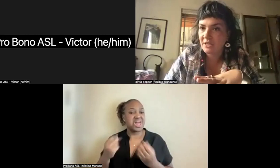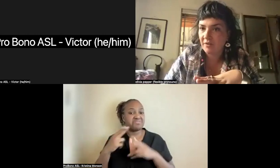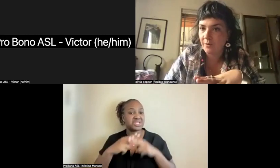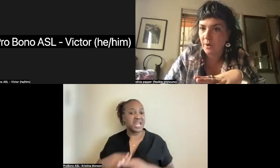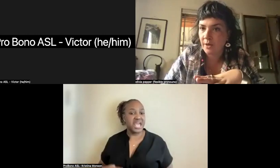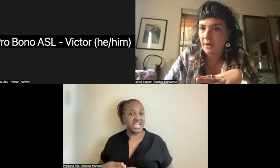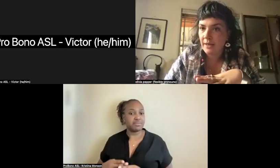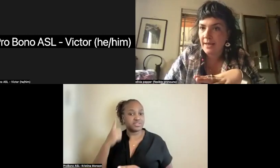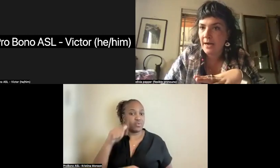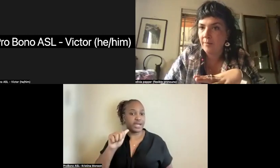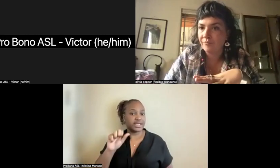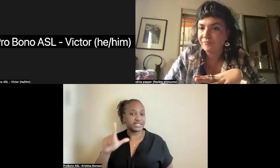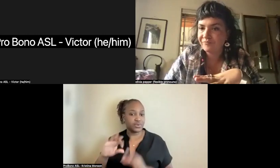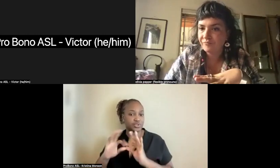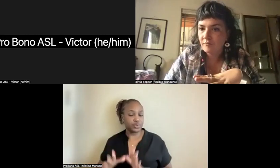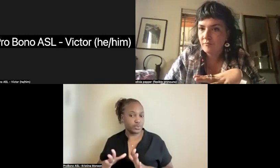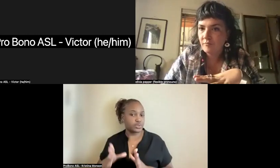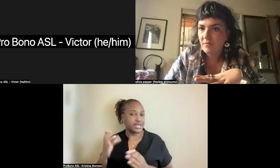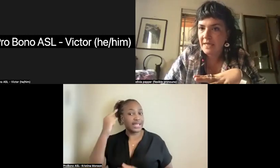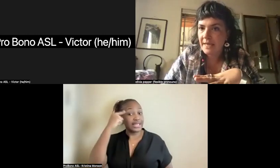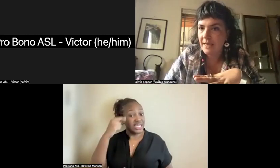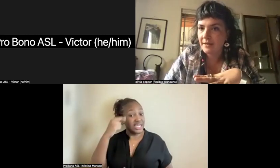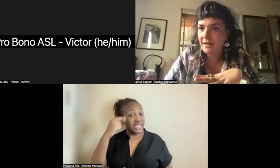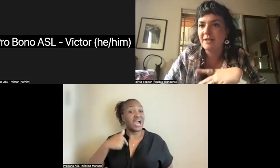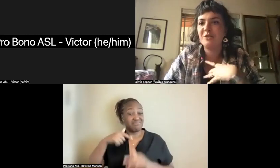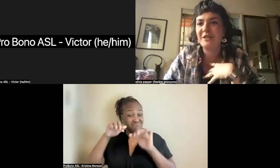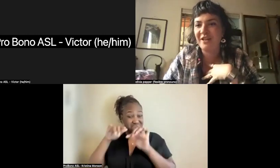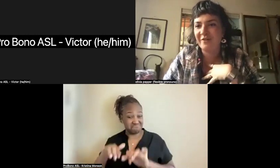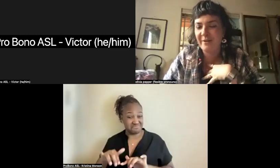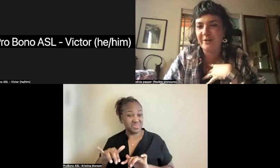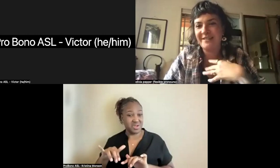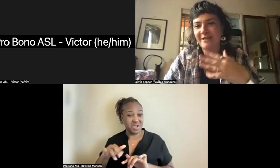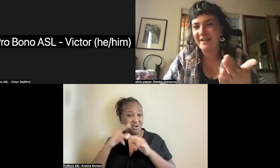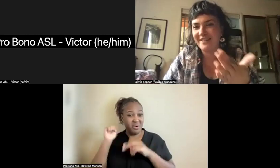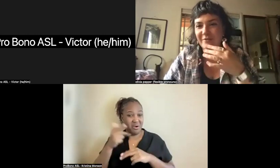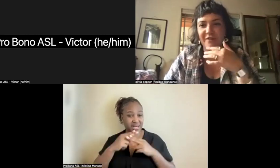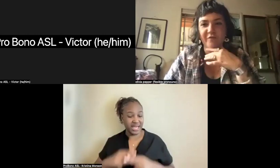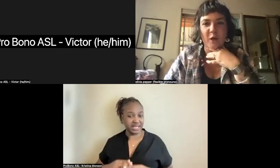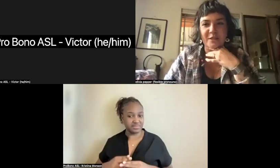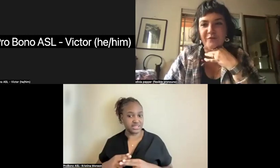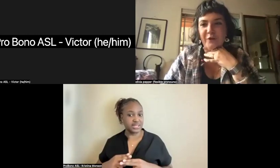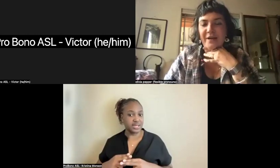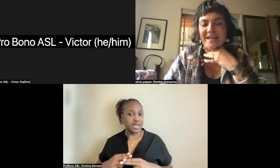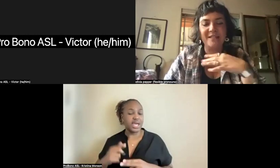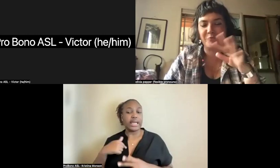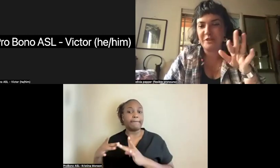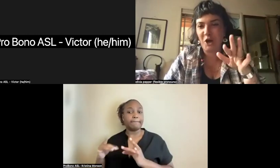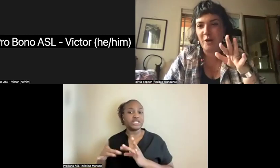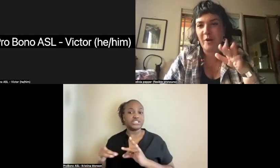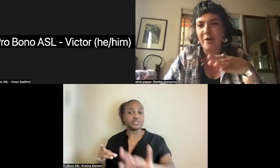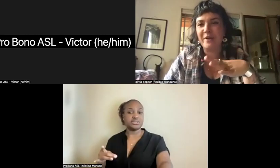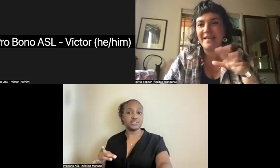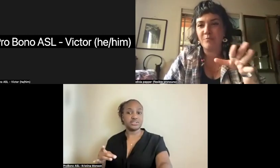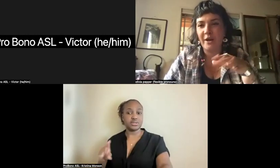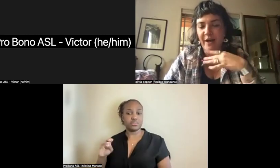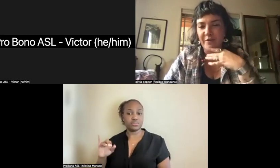got most everyone. Um, and I just mentioned Andre Bergson because he is the philosopher. I didn't really talk